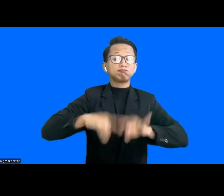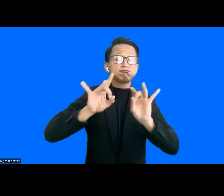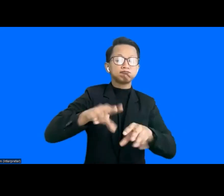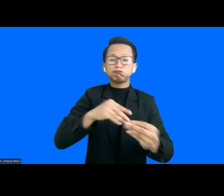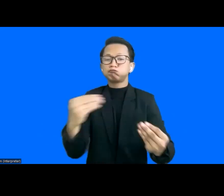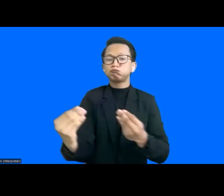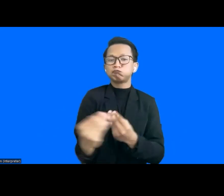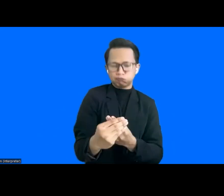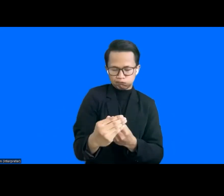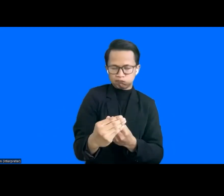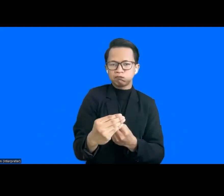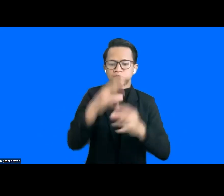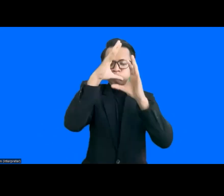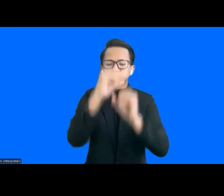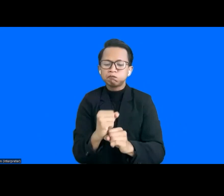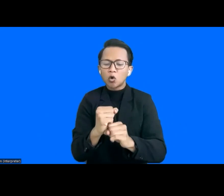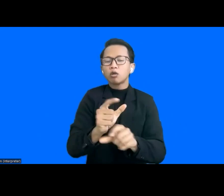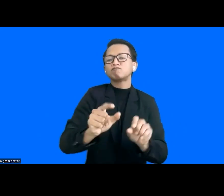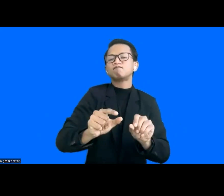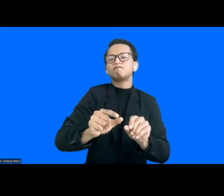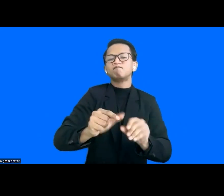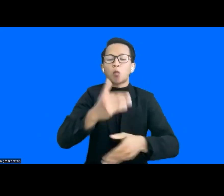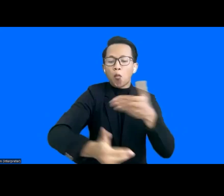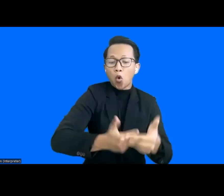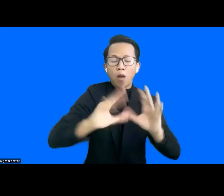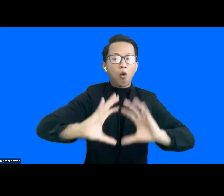on inclusive bilateral and global programs.